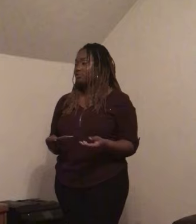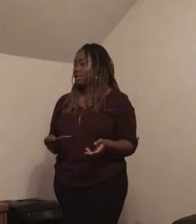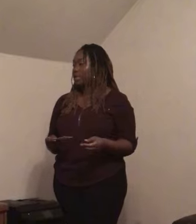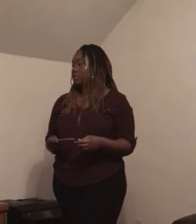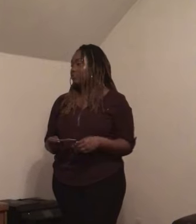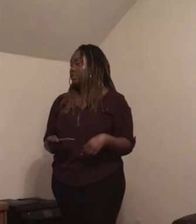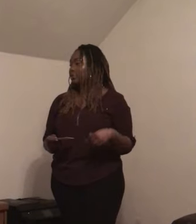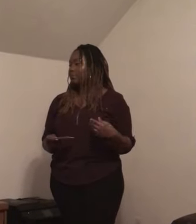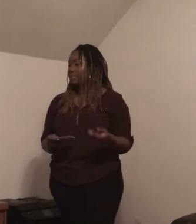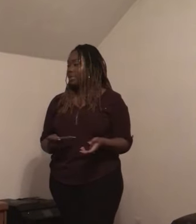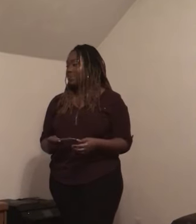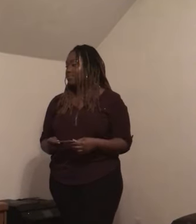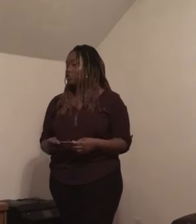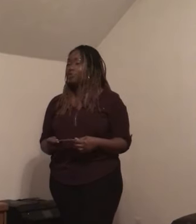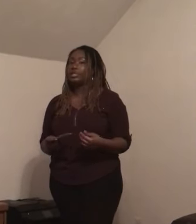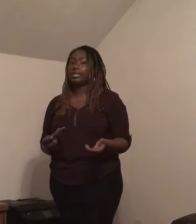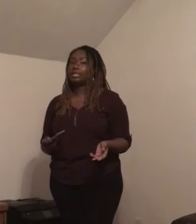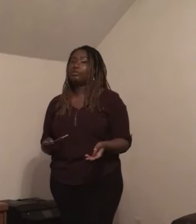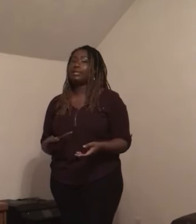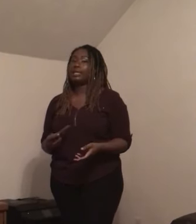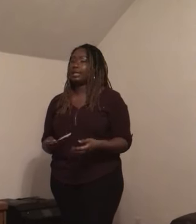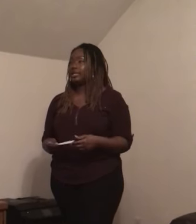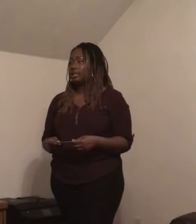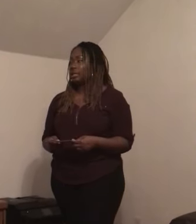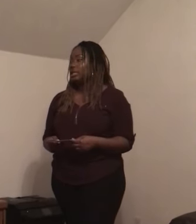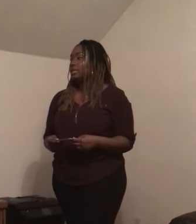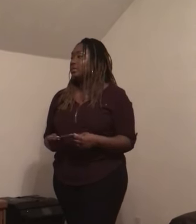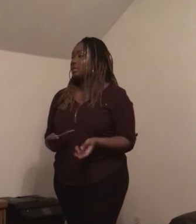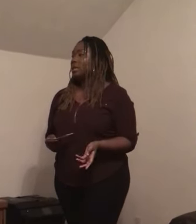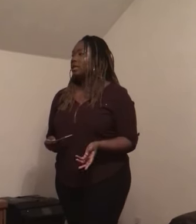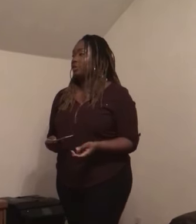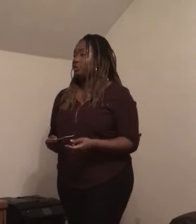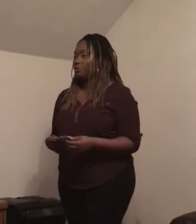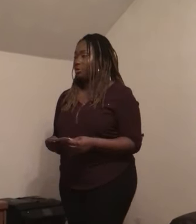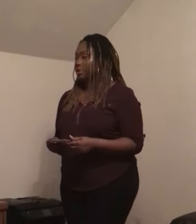curriculum would benefit both the hearing and the non-hearing community.